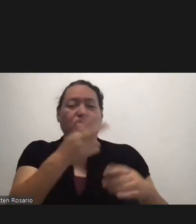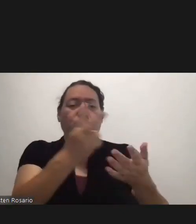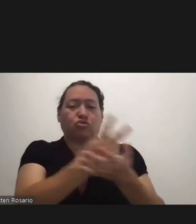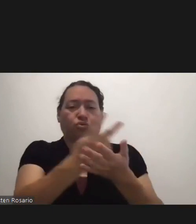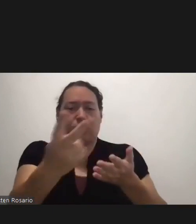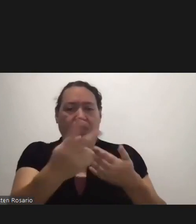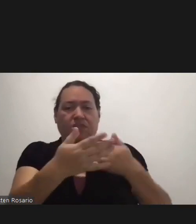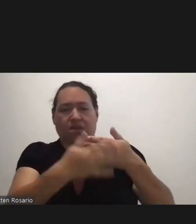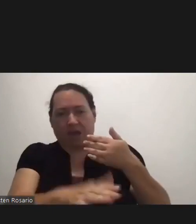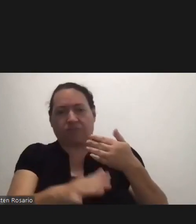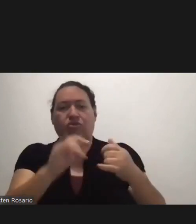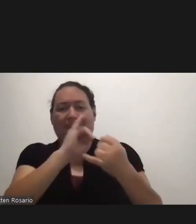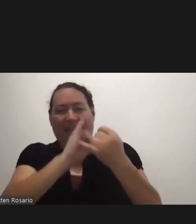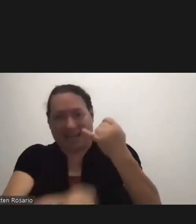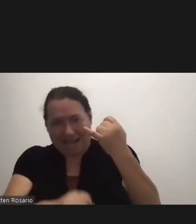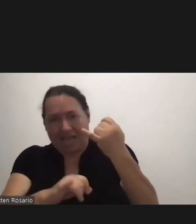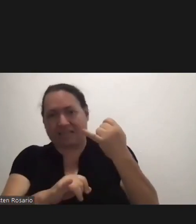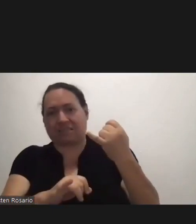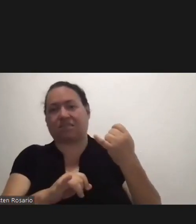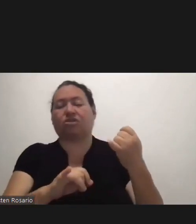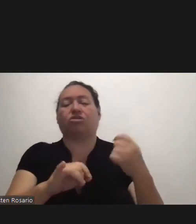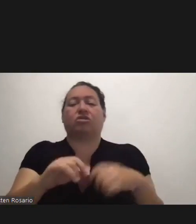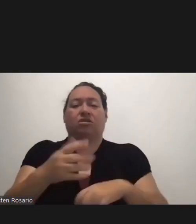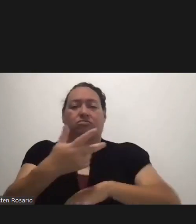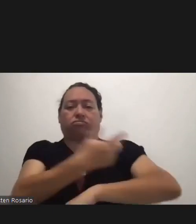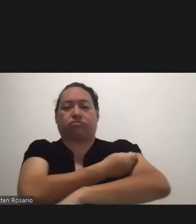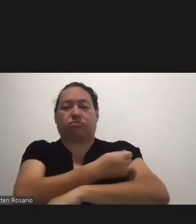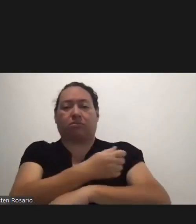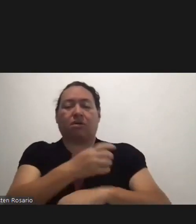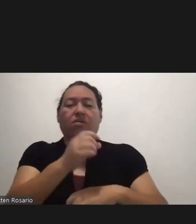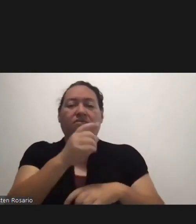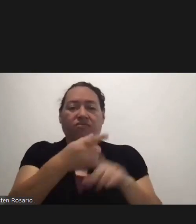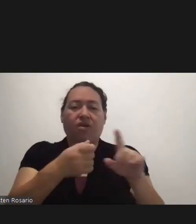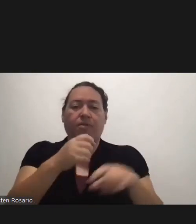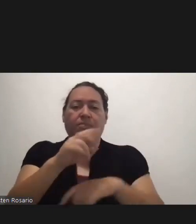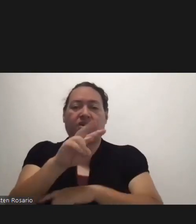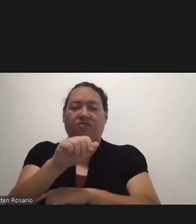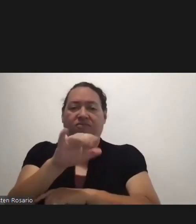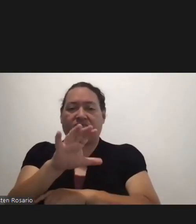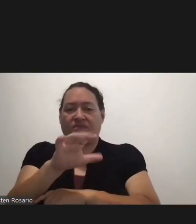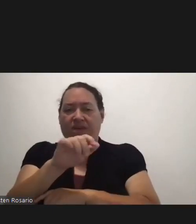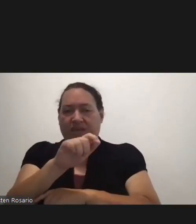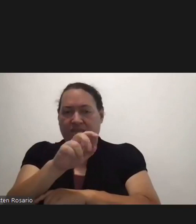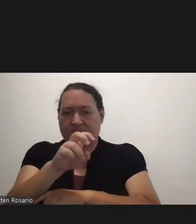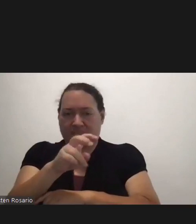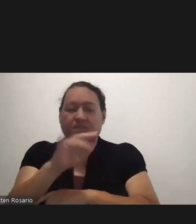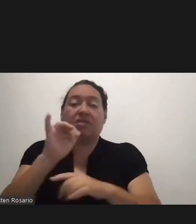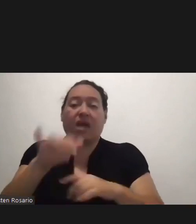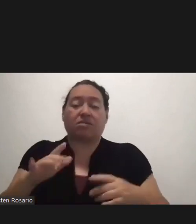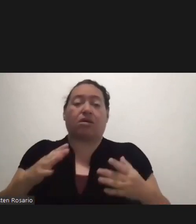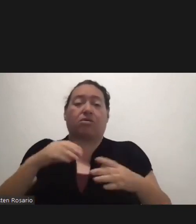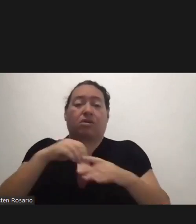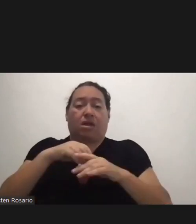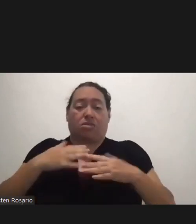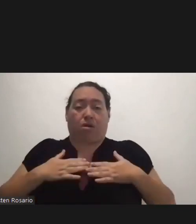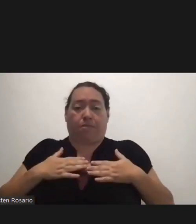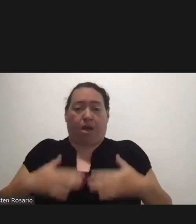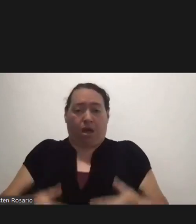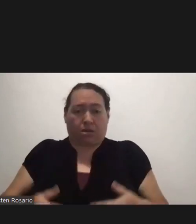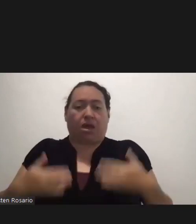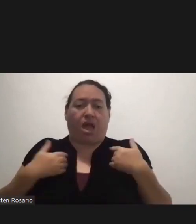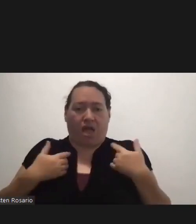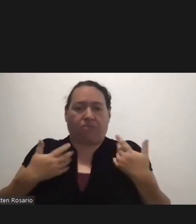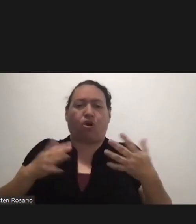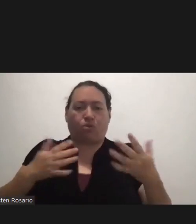last dose Of the COVID-19 vaccine This is to ensure that the immune system Has enough time to develop the